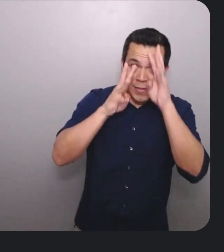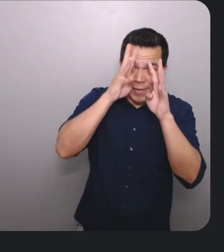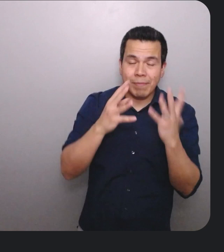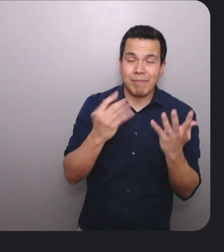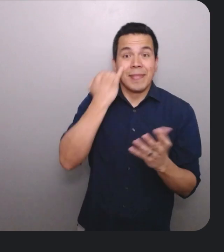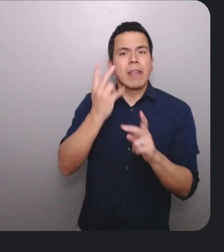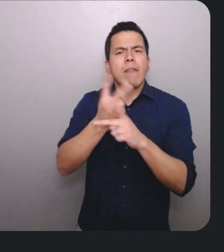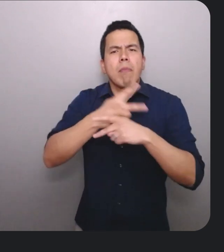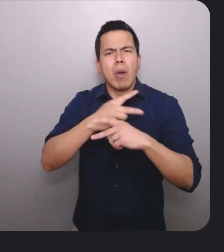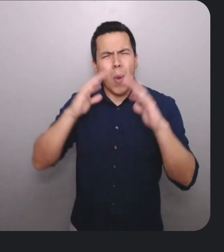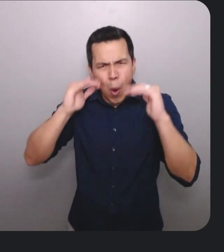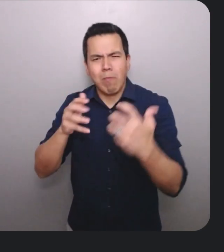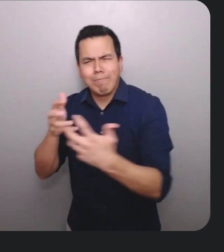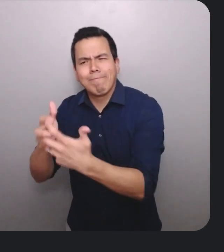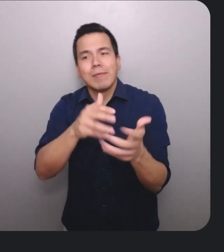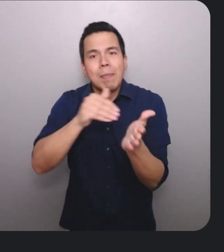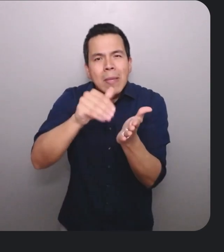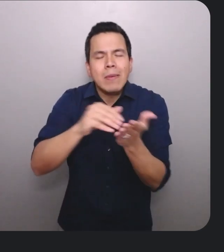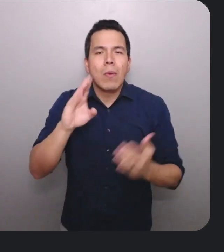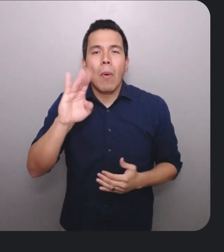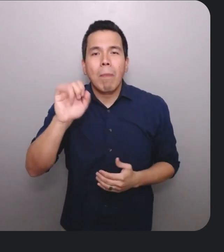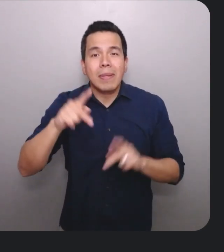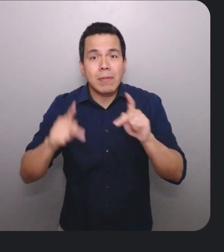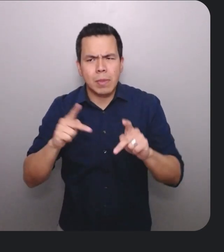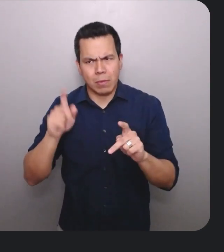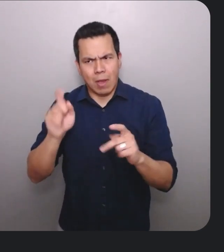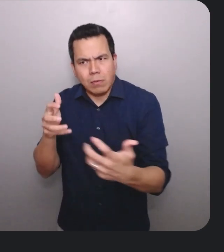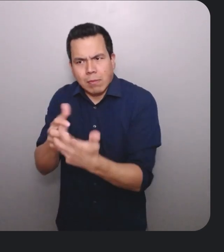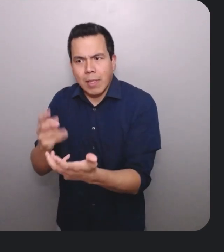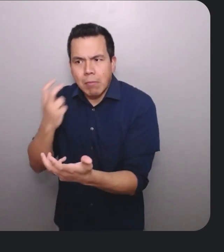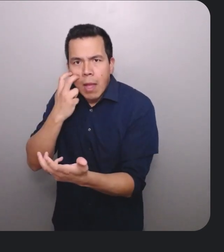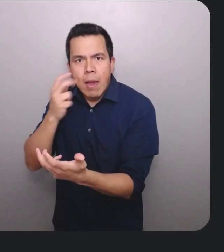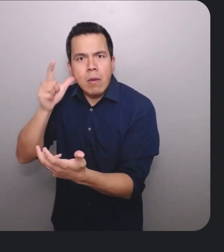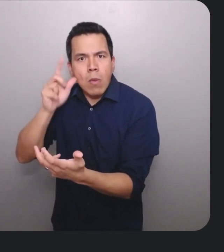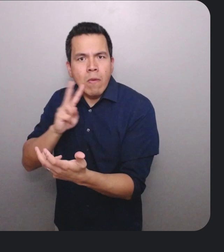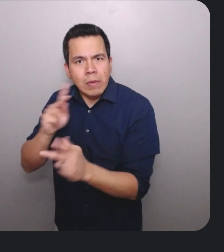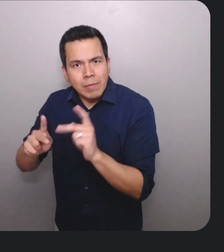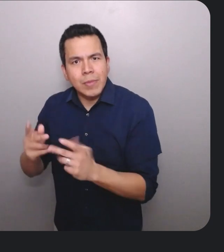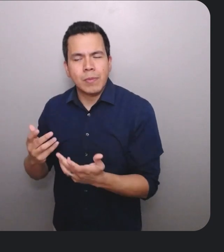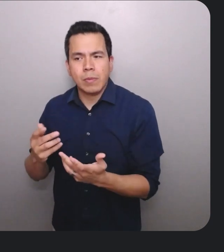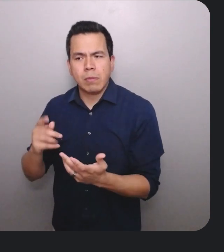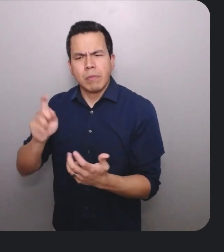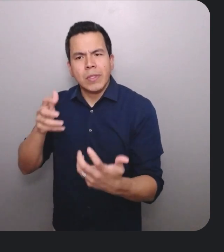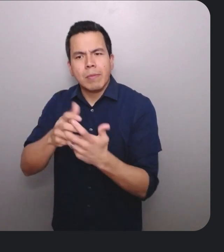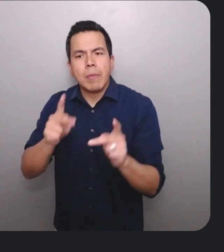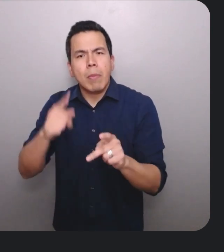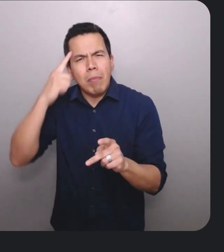millions or even billions of people will need to work for people who are blind or have low vision. It will need to work for people who have motor disabilities.